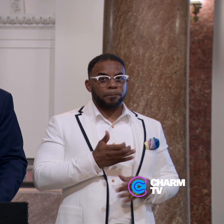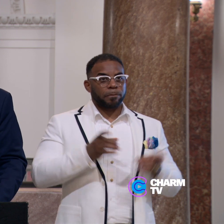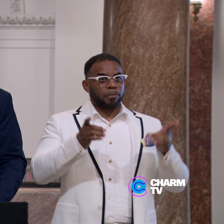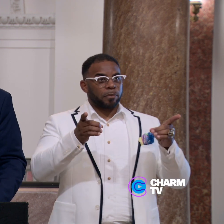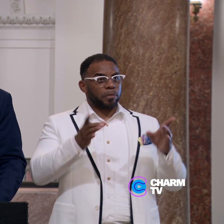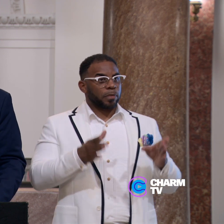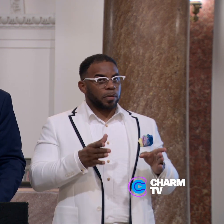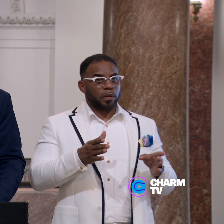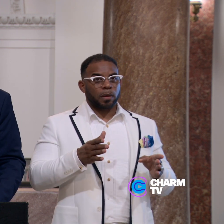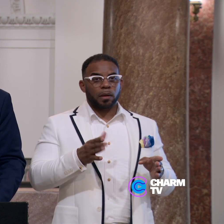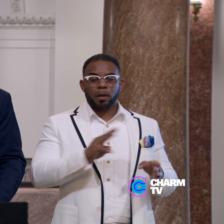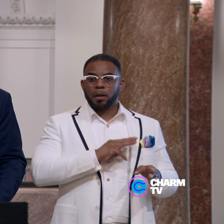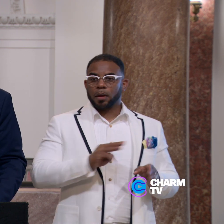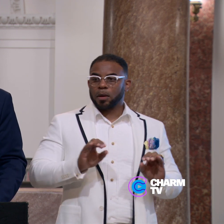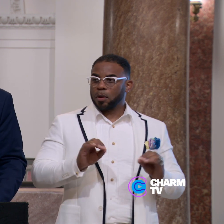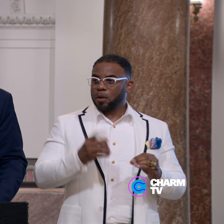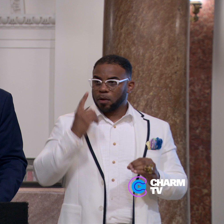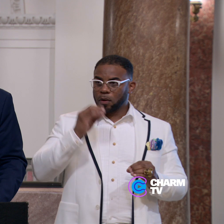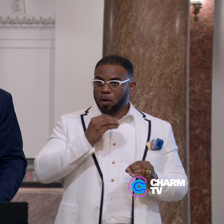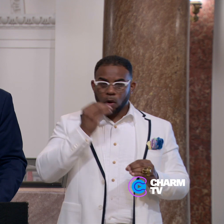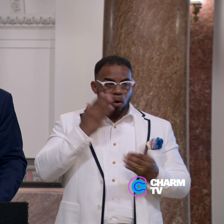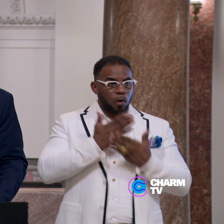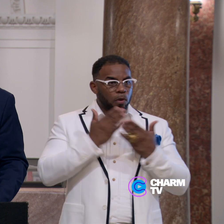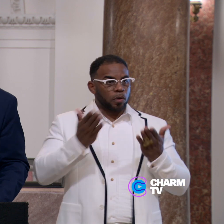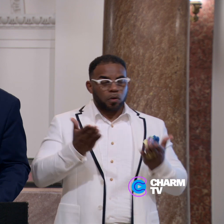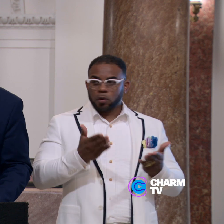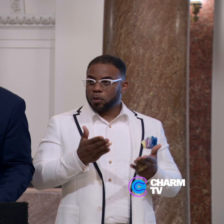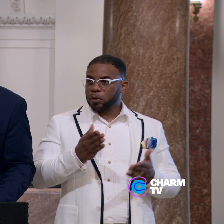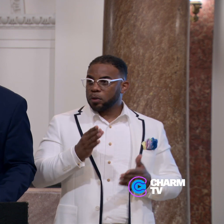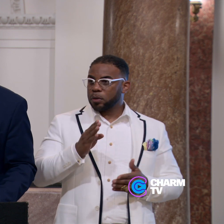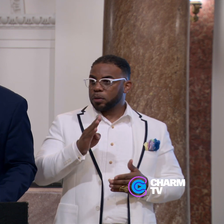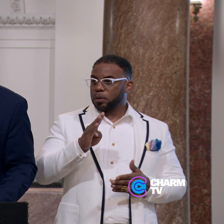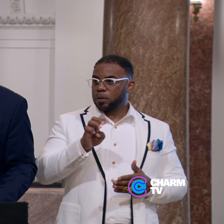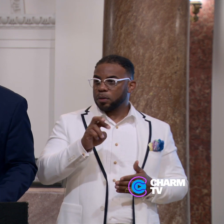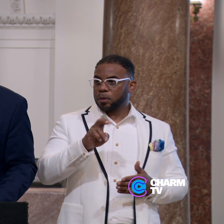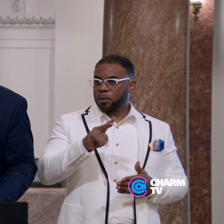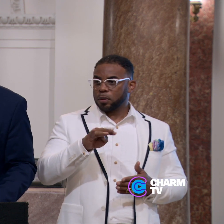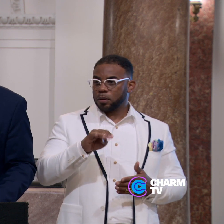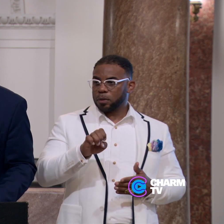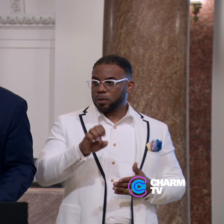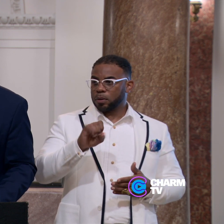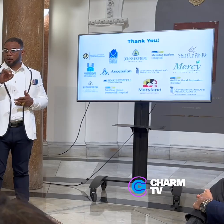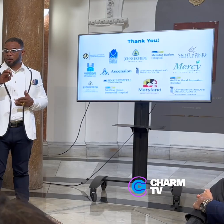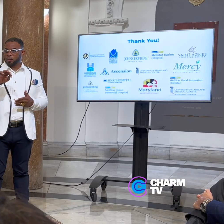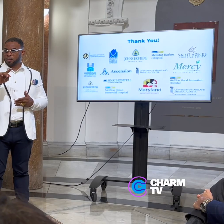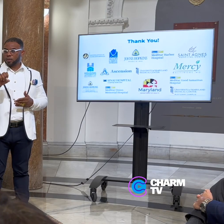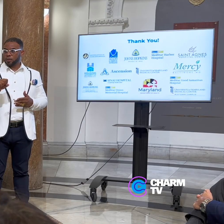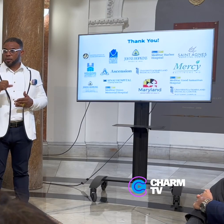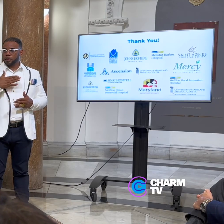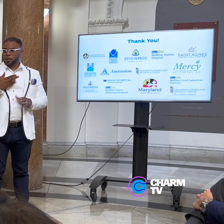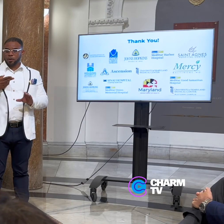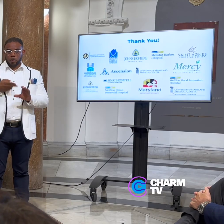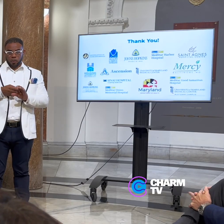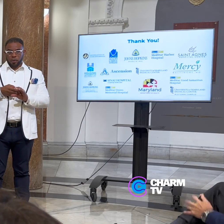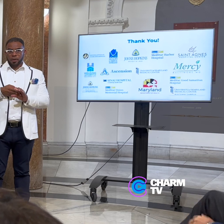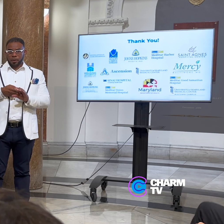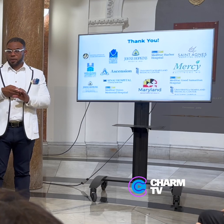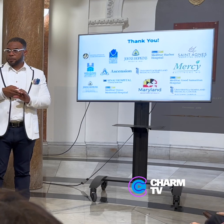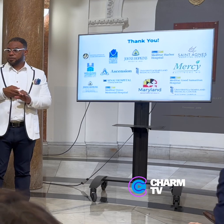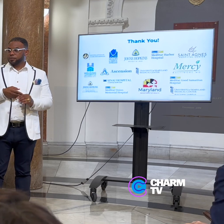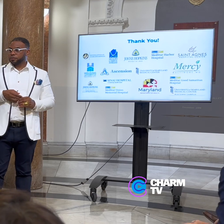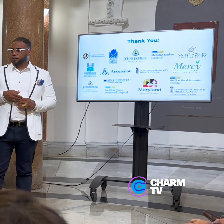director of the mayor's office of homeless services, Ernestina Simmons. Please join us and